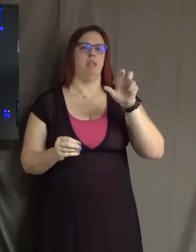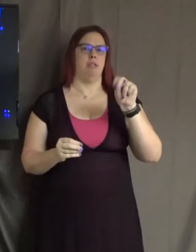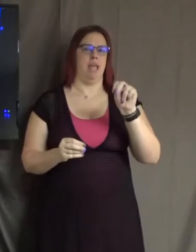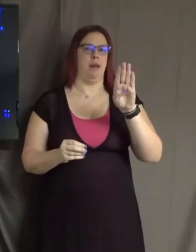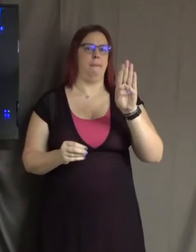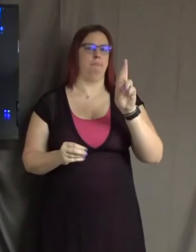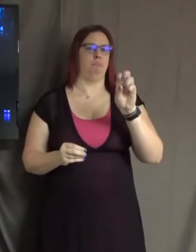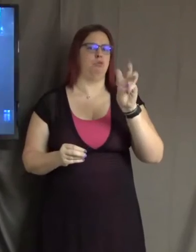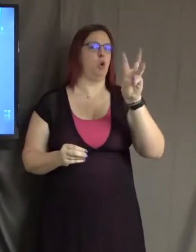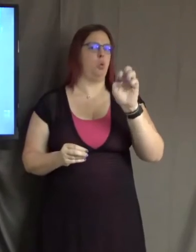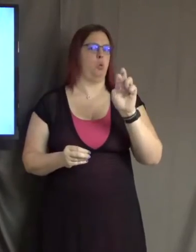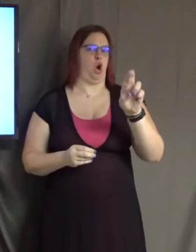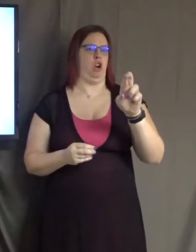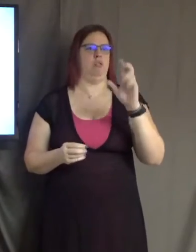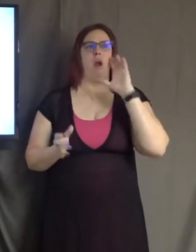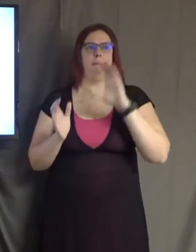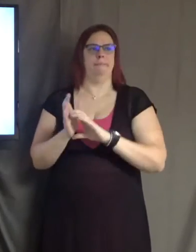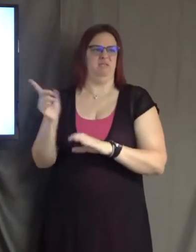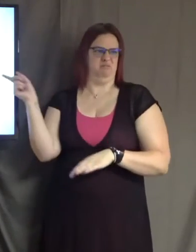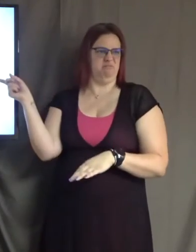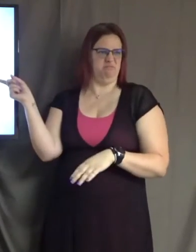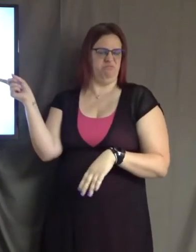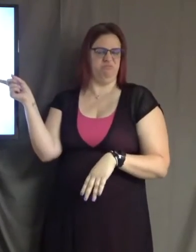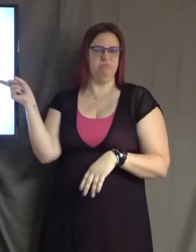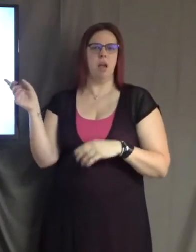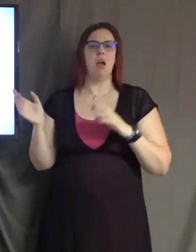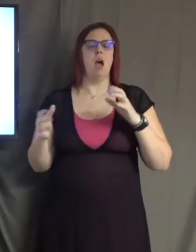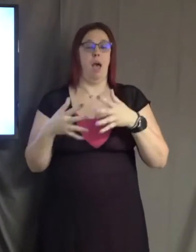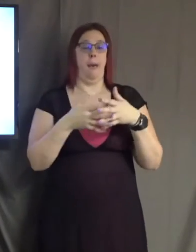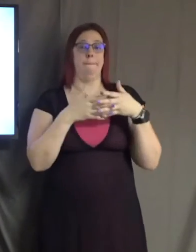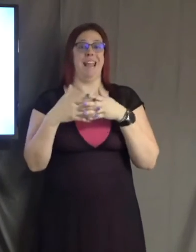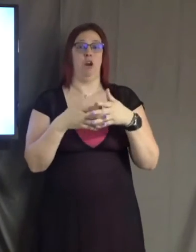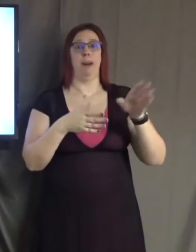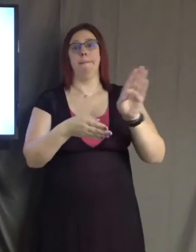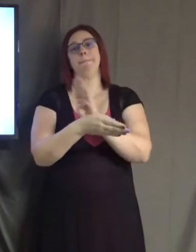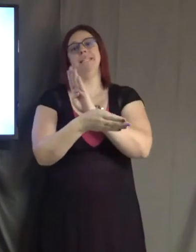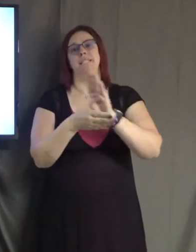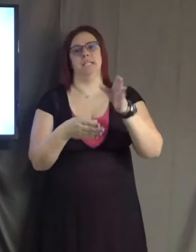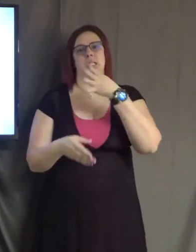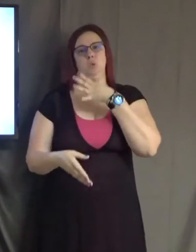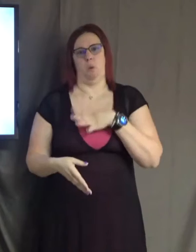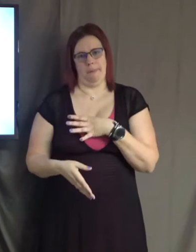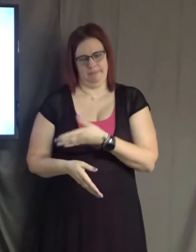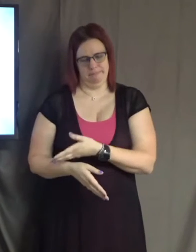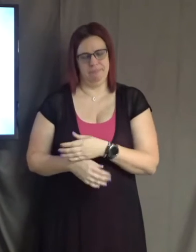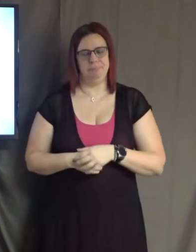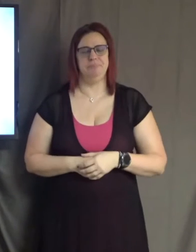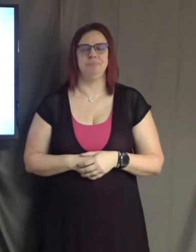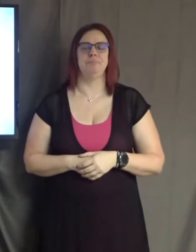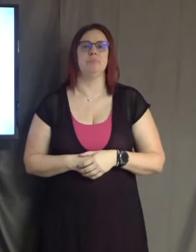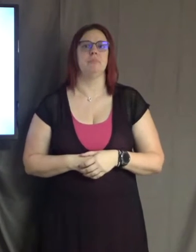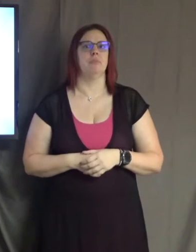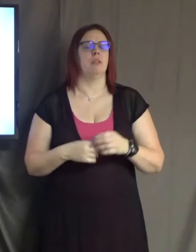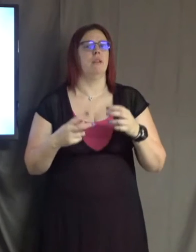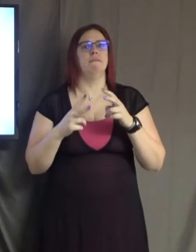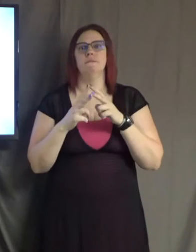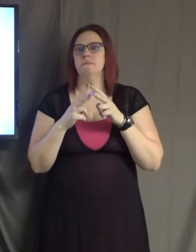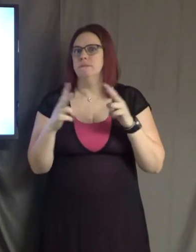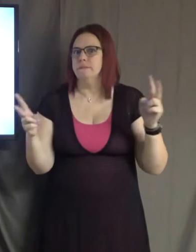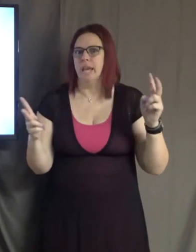She's also known as Ros. She's an American businesswoman. And she is very accomplished. She was the, I don't